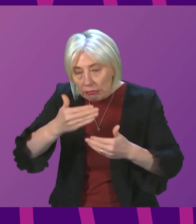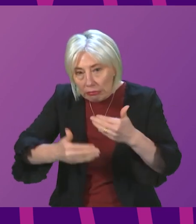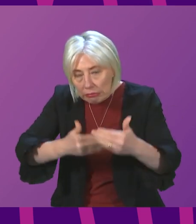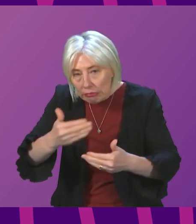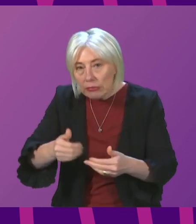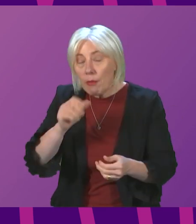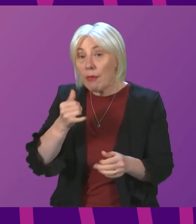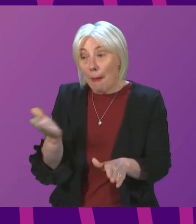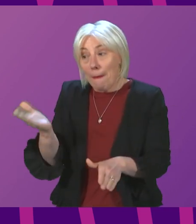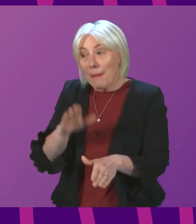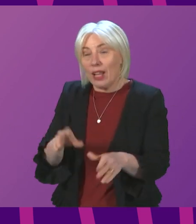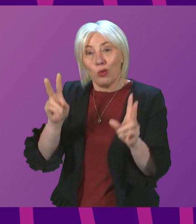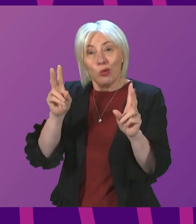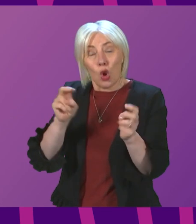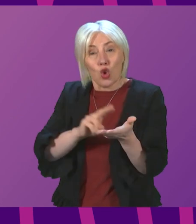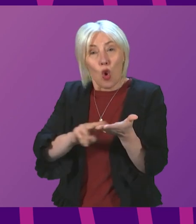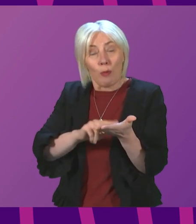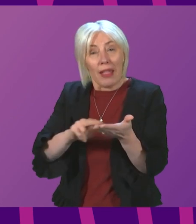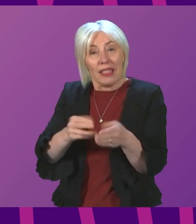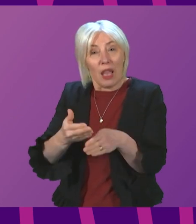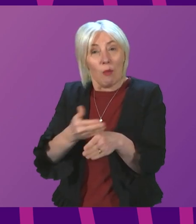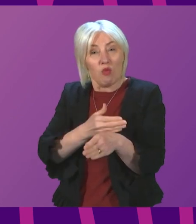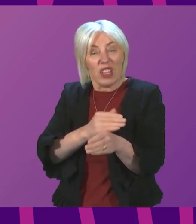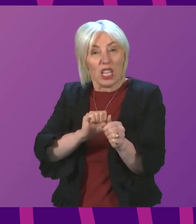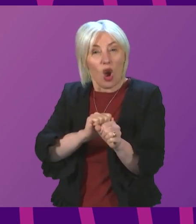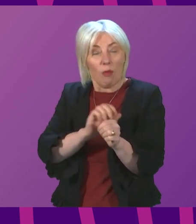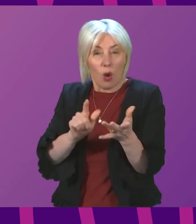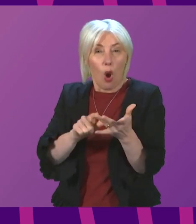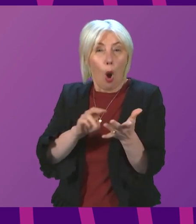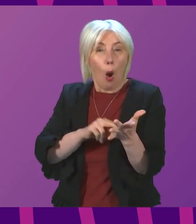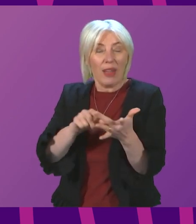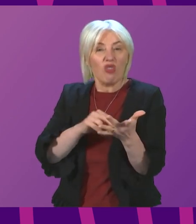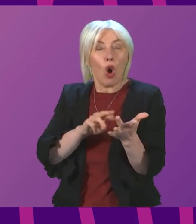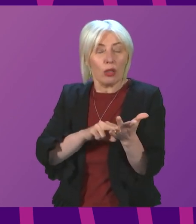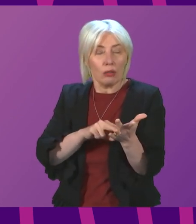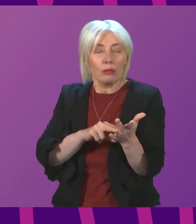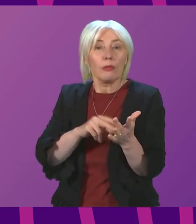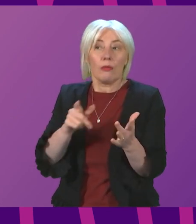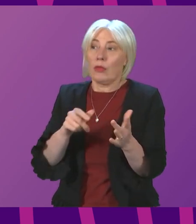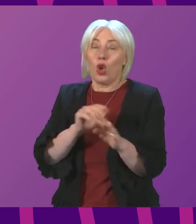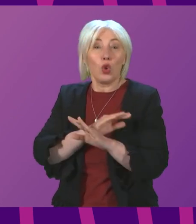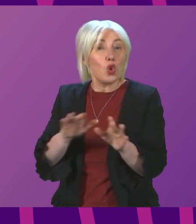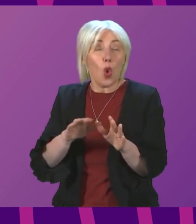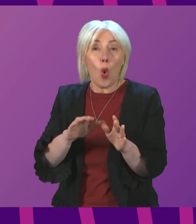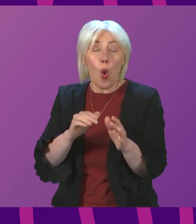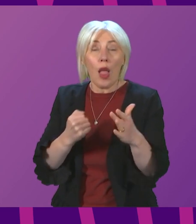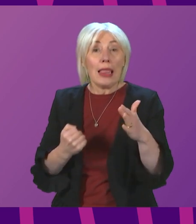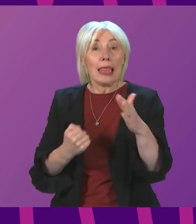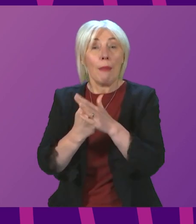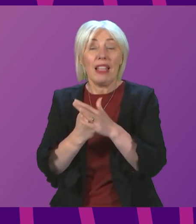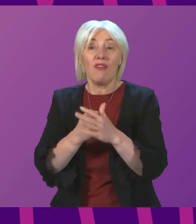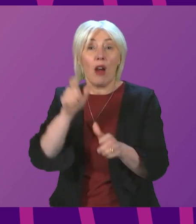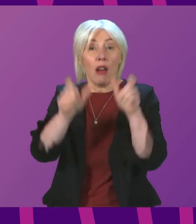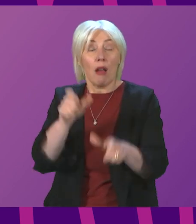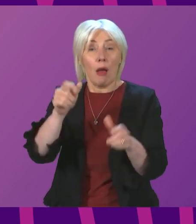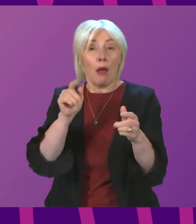to pre-Omicron normality. For the rest of the month, at least even though there are no longer any recommended upper limits, do